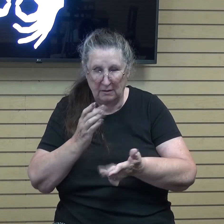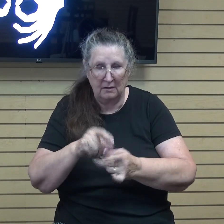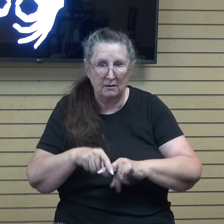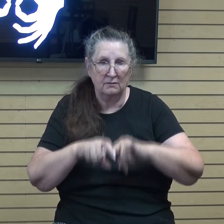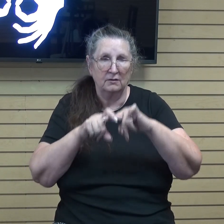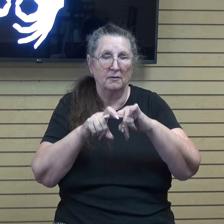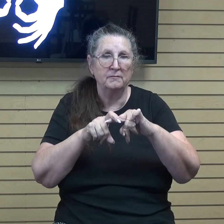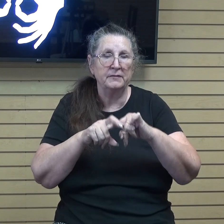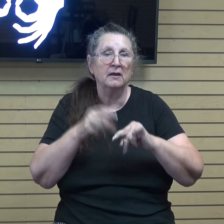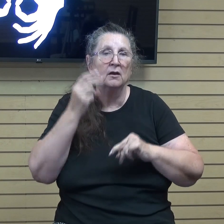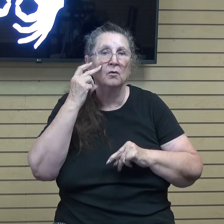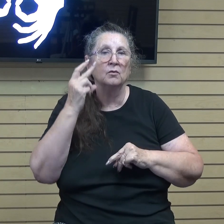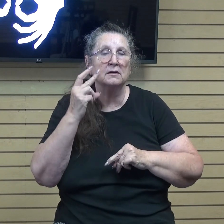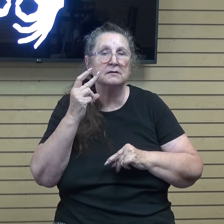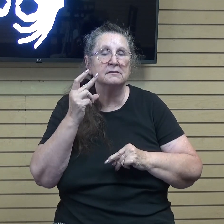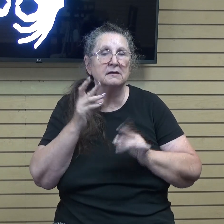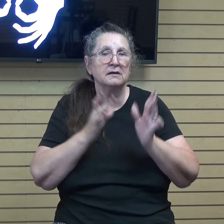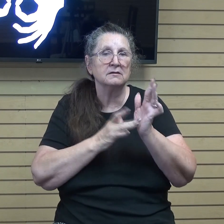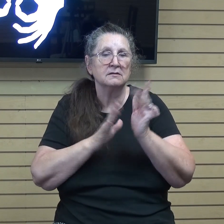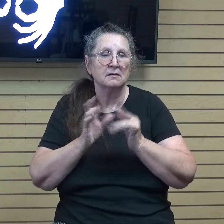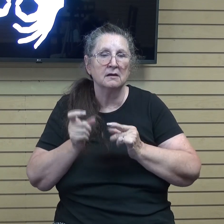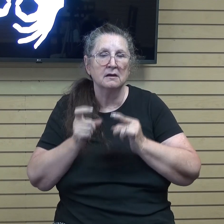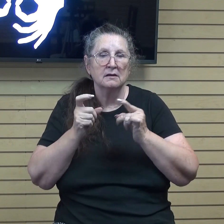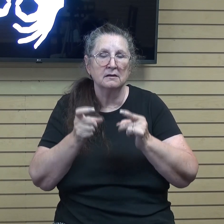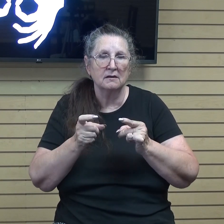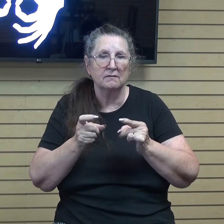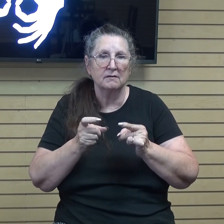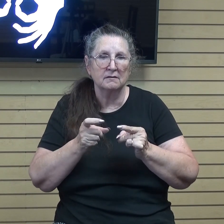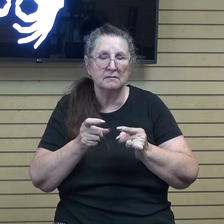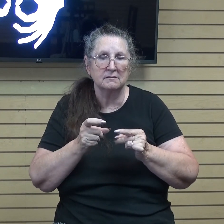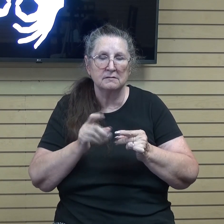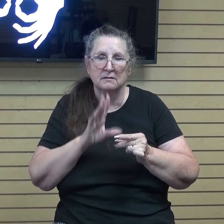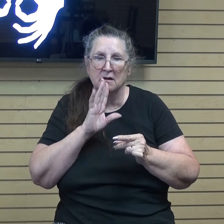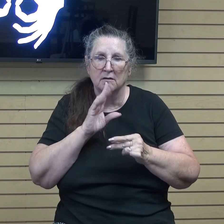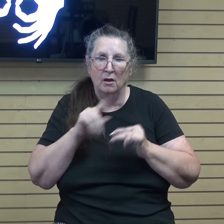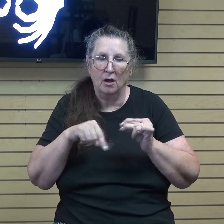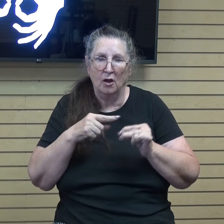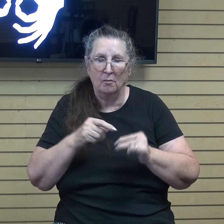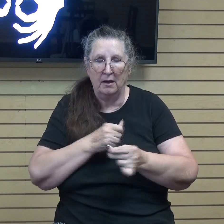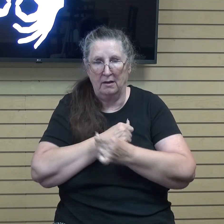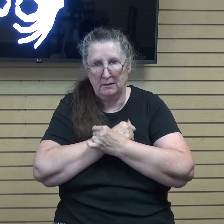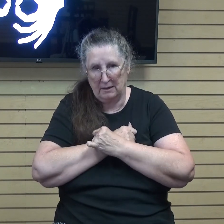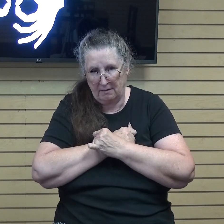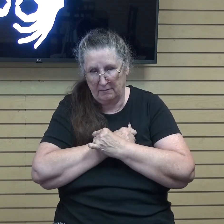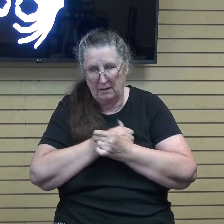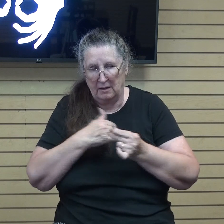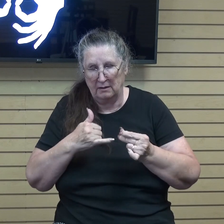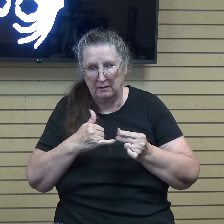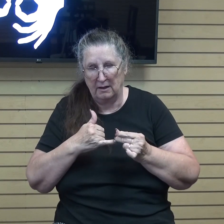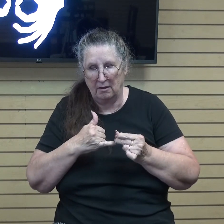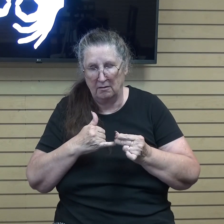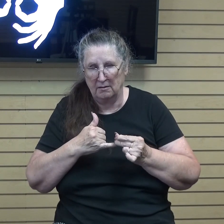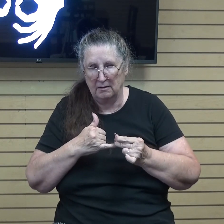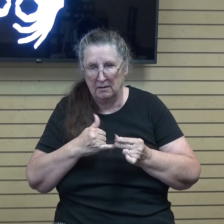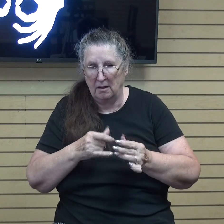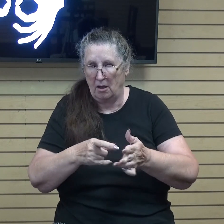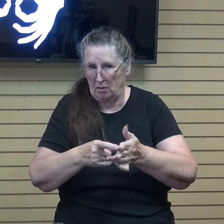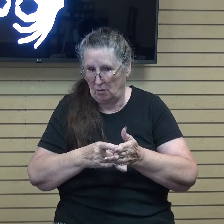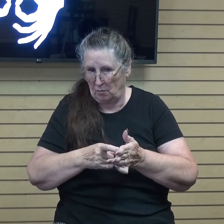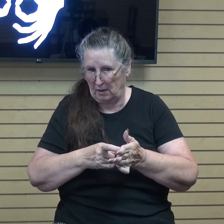We're seeing that he's giving us the topic of love, but he's now giving us a solid commandment. Let's